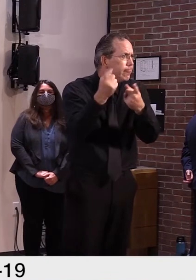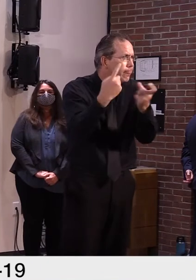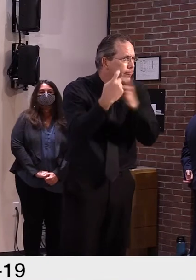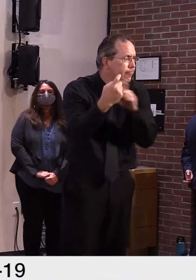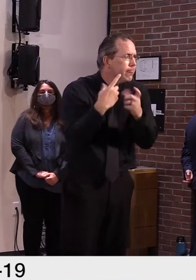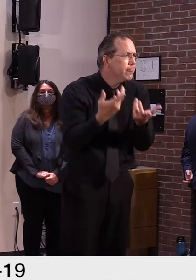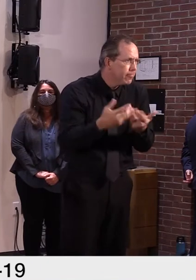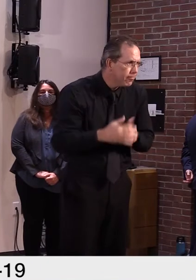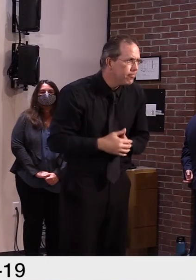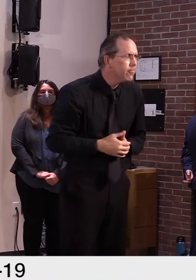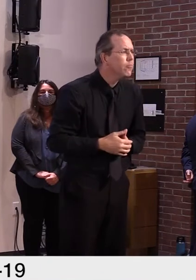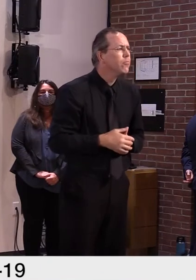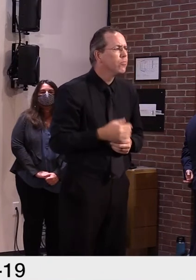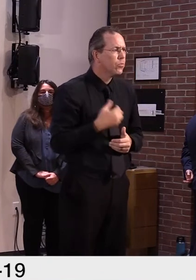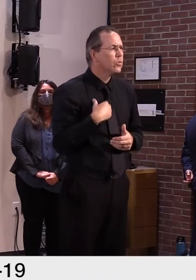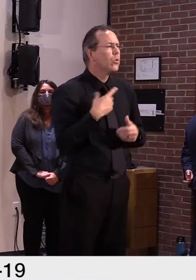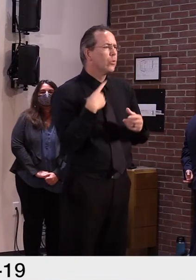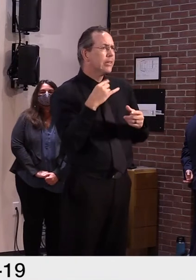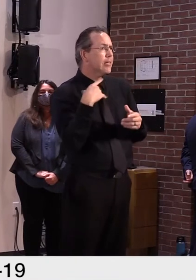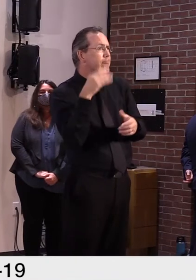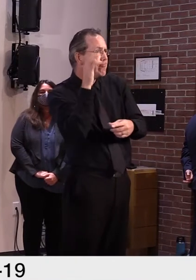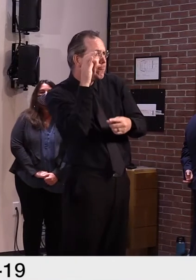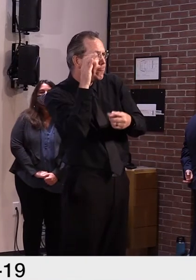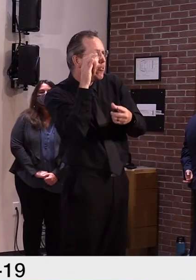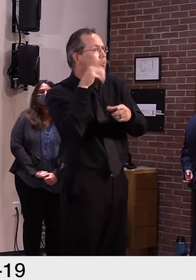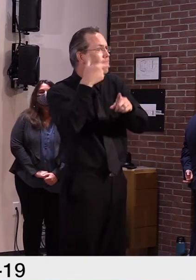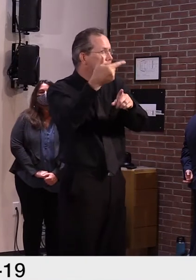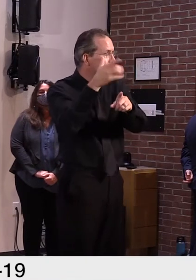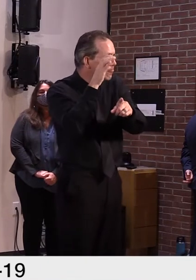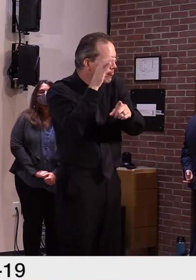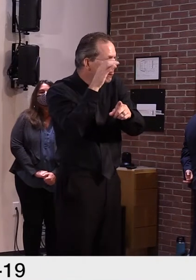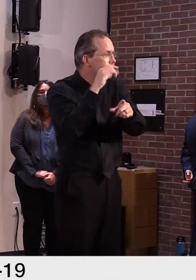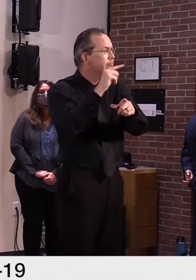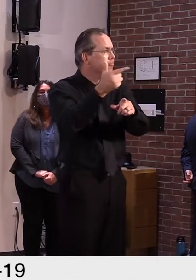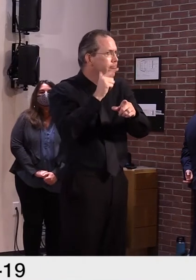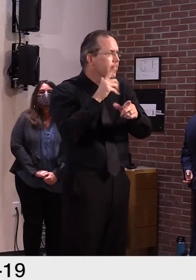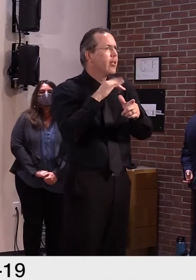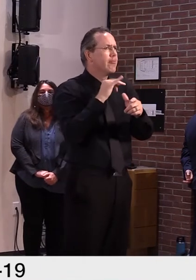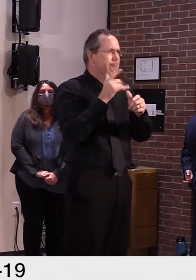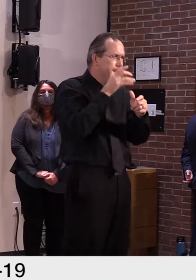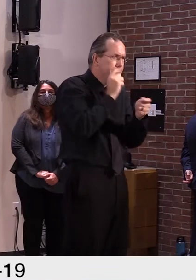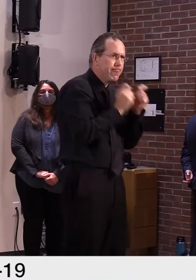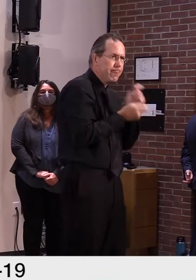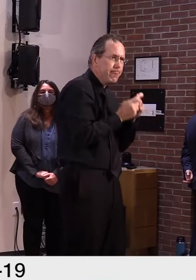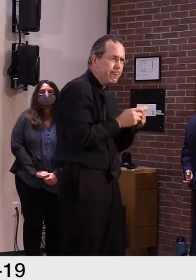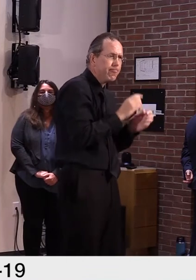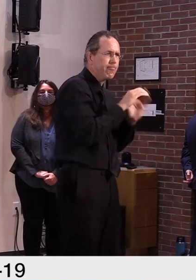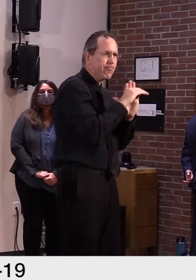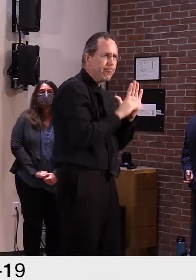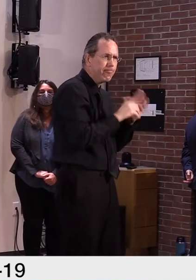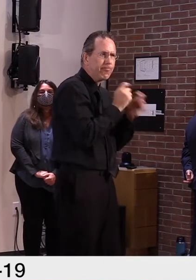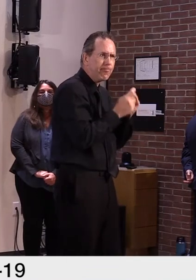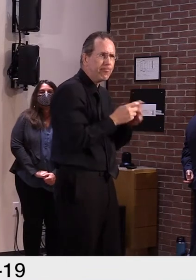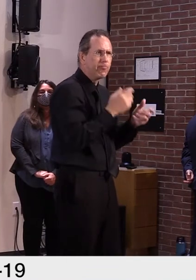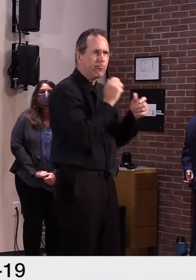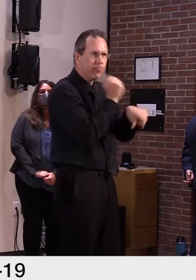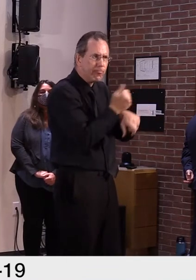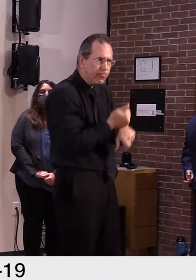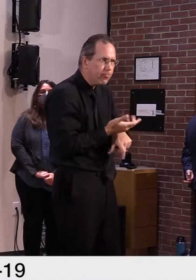captured back in the guidance at the same time. And we put a significant emphasis on the health information. So